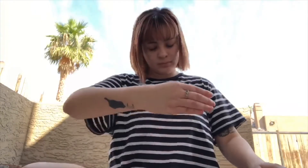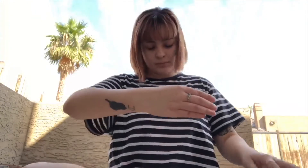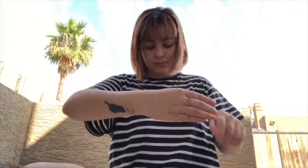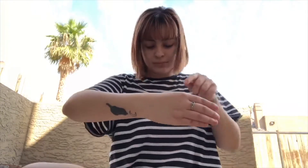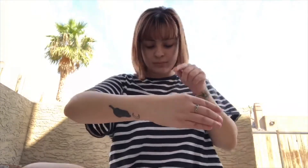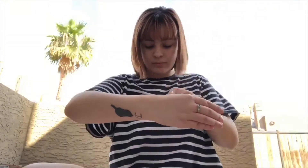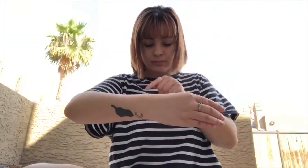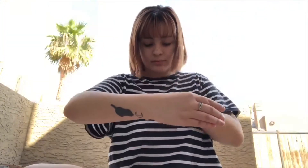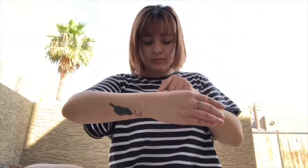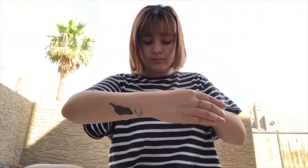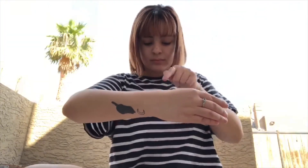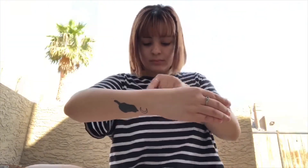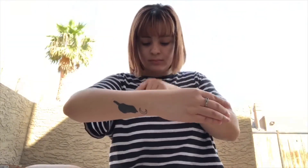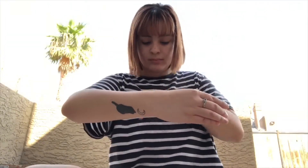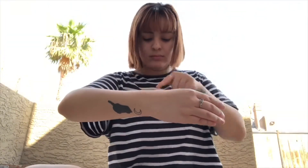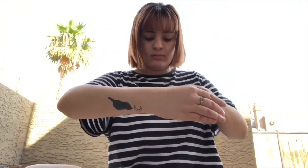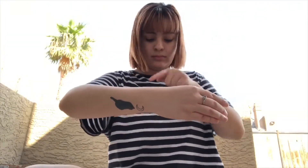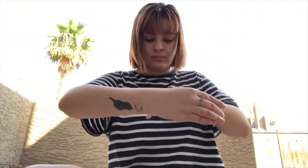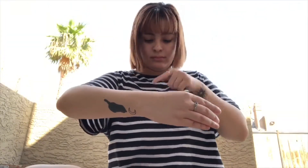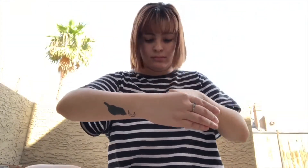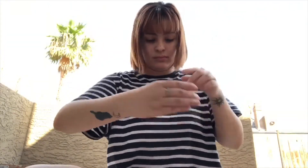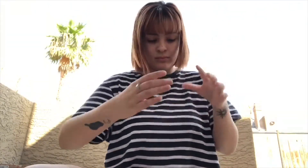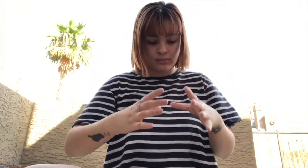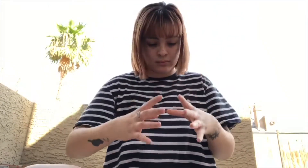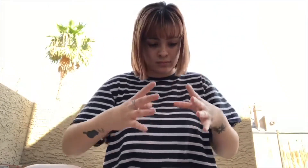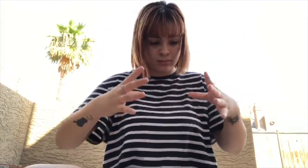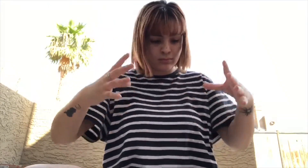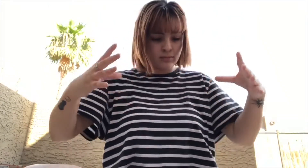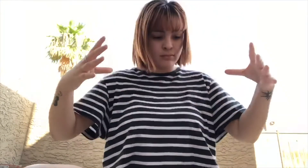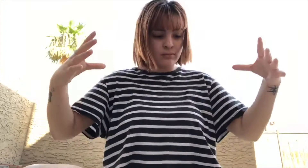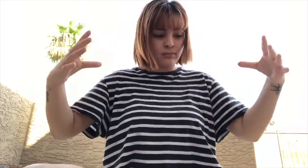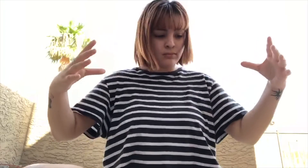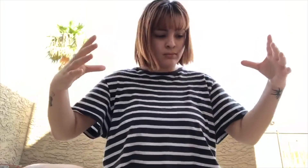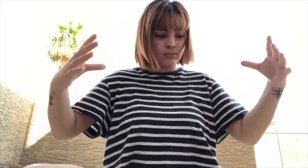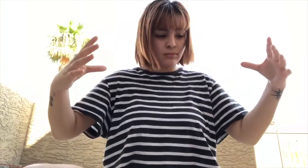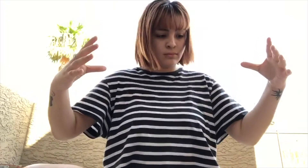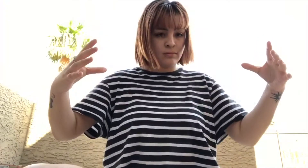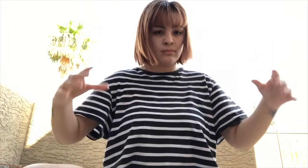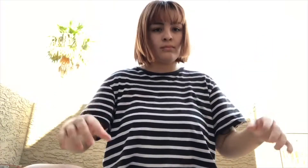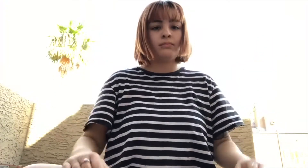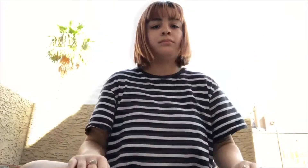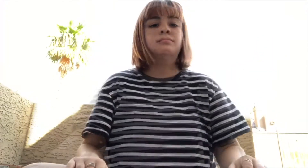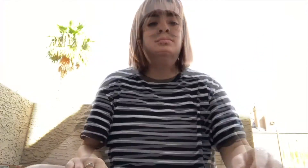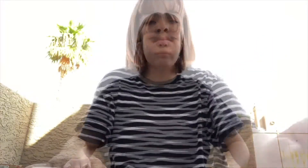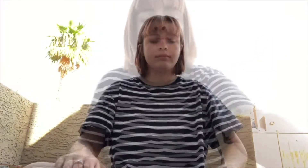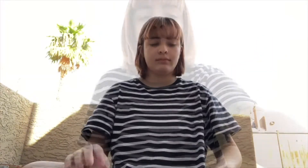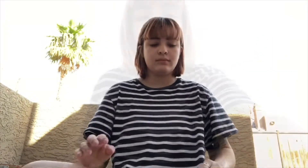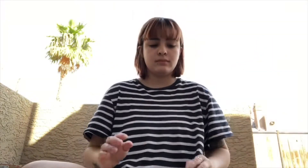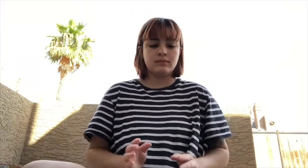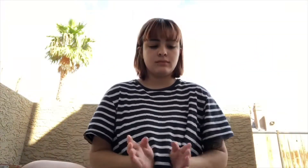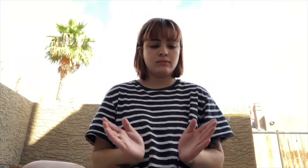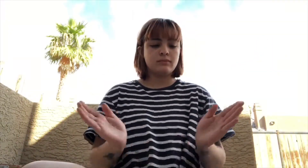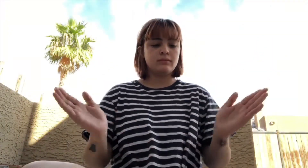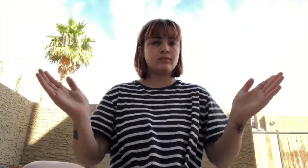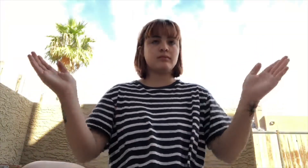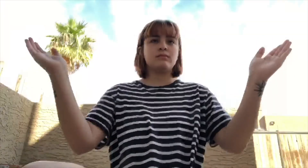and savage in true matters you must stop breathe in the earth and remember who you are to feel whole again